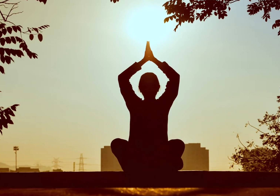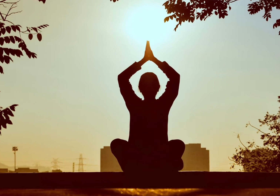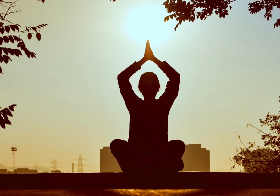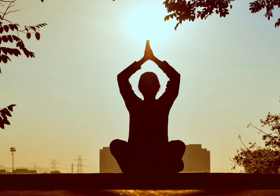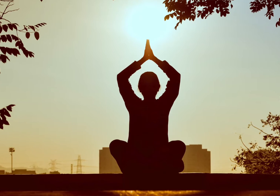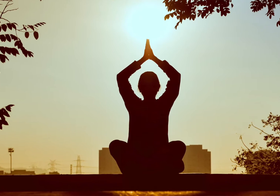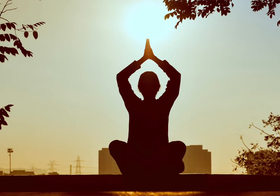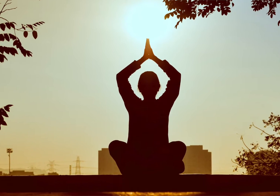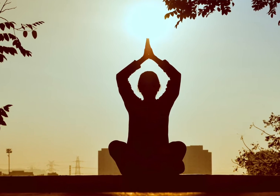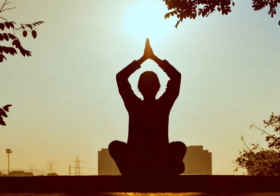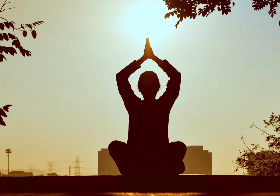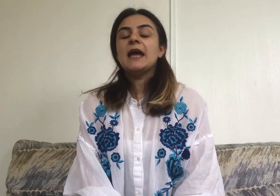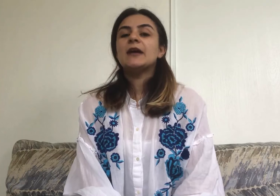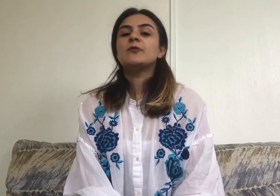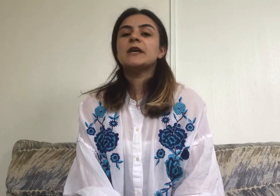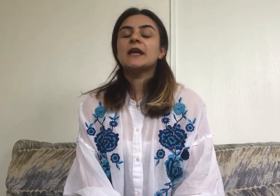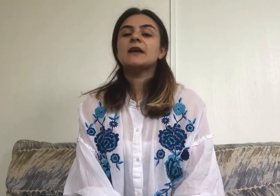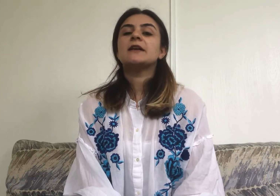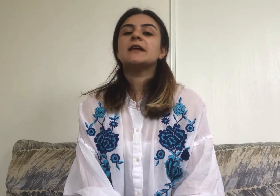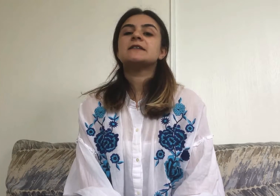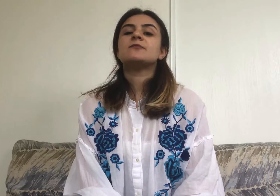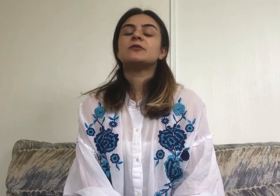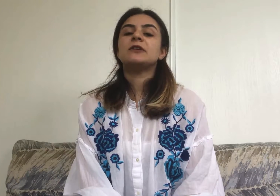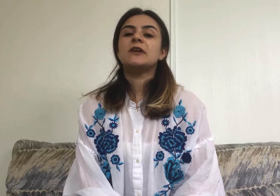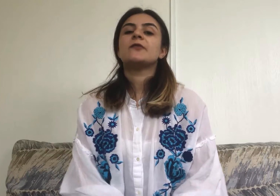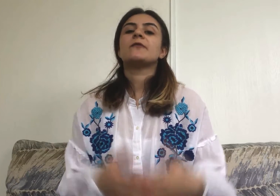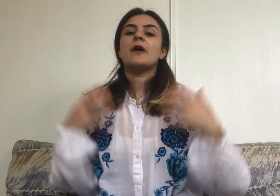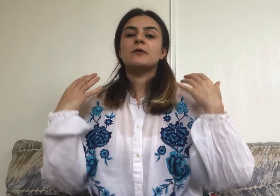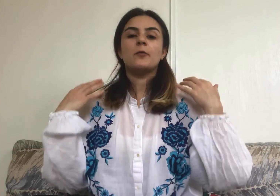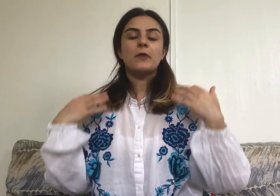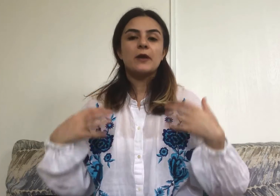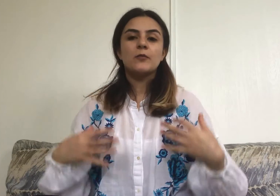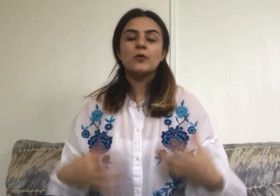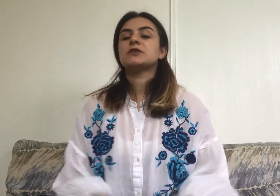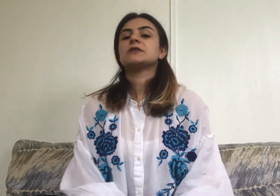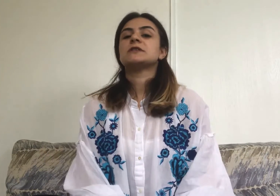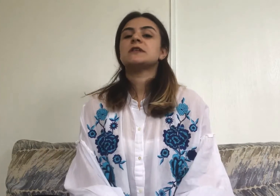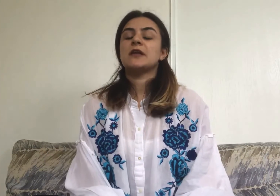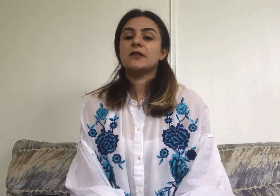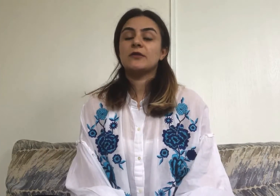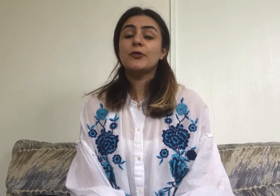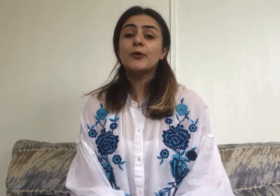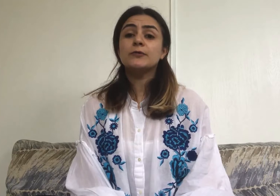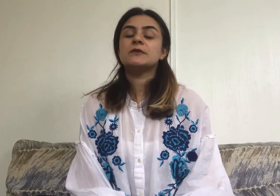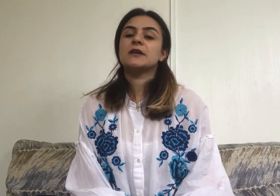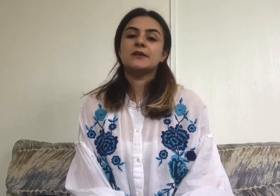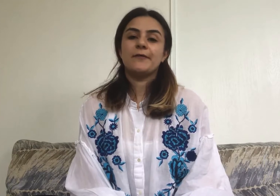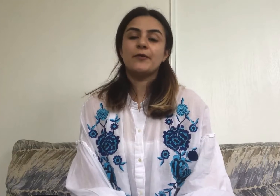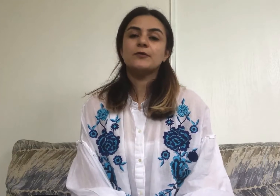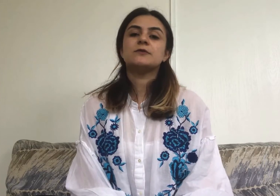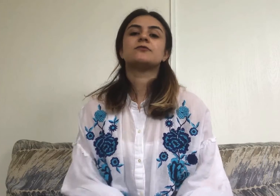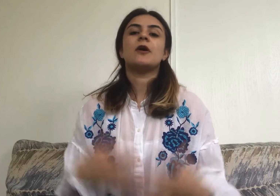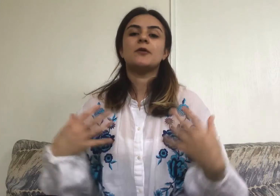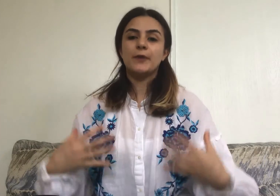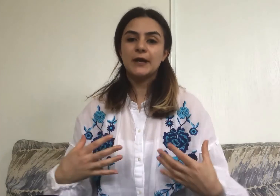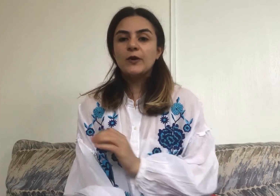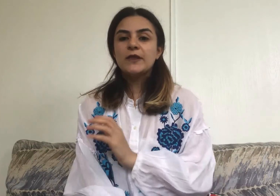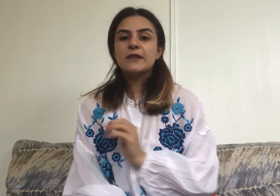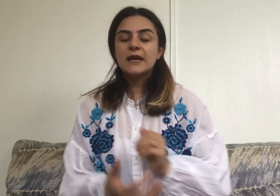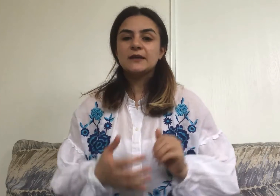body are connected, and we can get some relief of our emotions and negative thoughts through our body. Within that